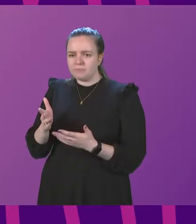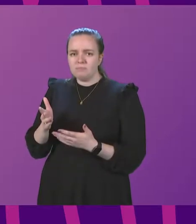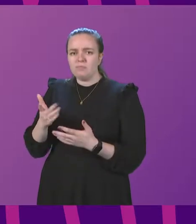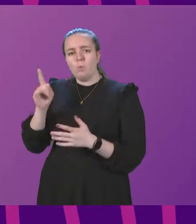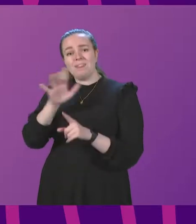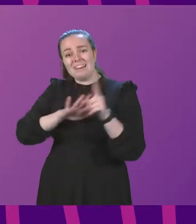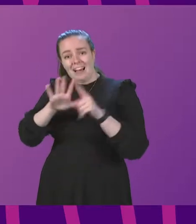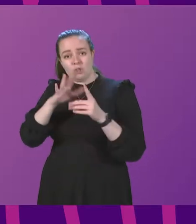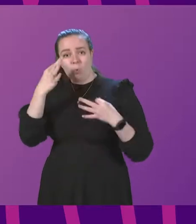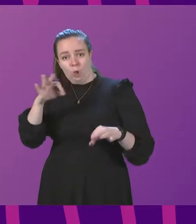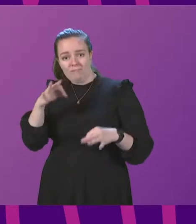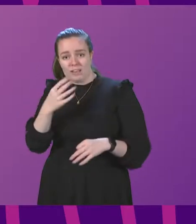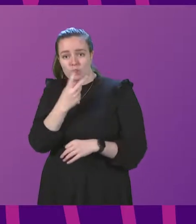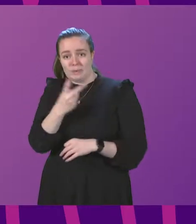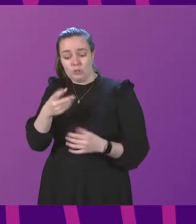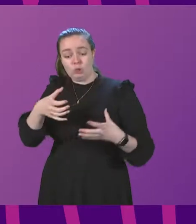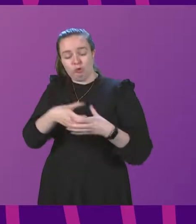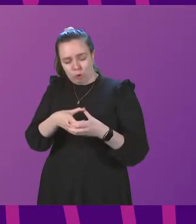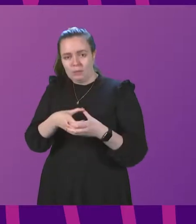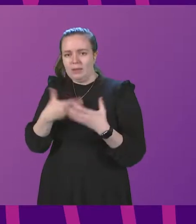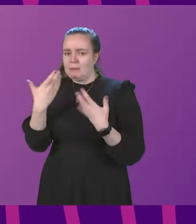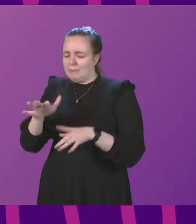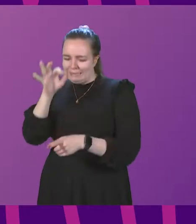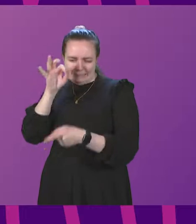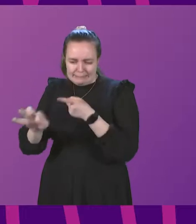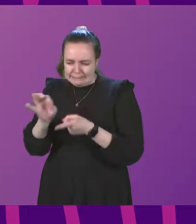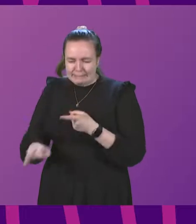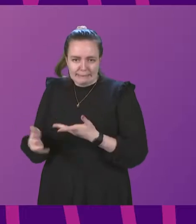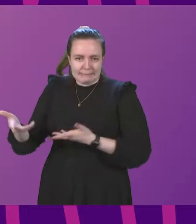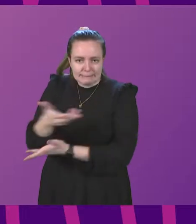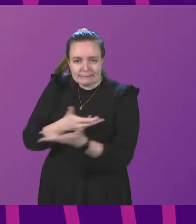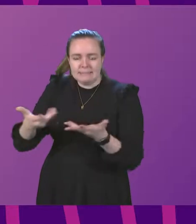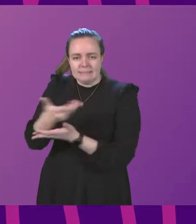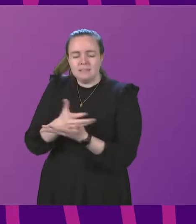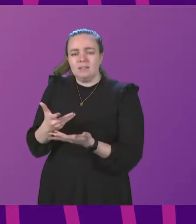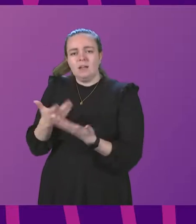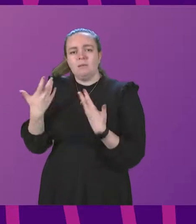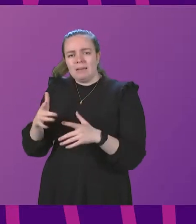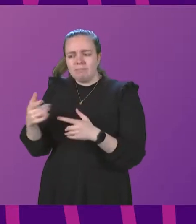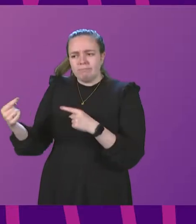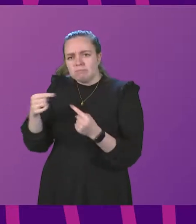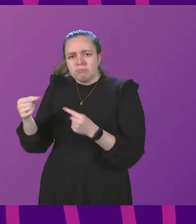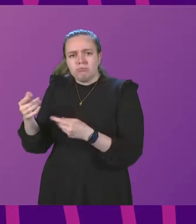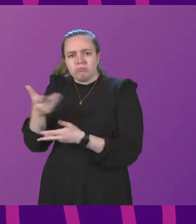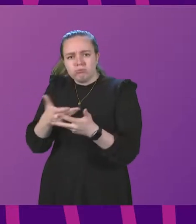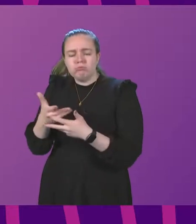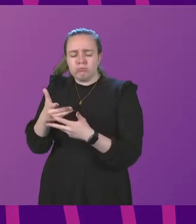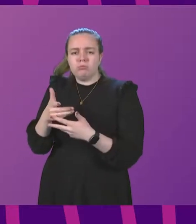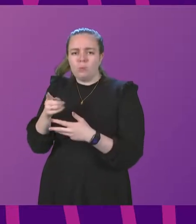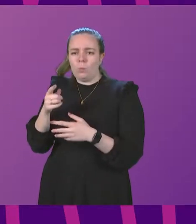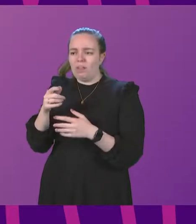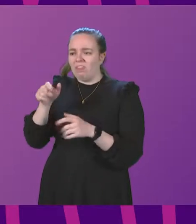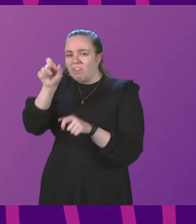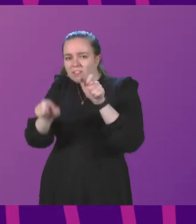National Qualifications 22 group in great detail. There has been a great deal of discussion with that, with